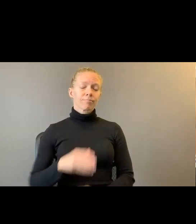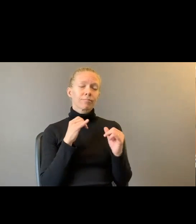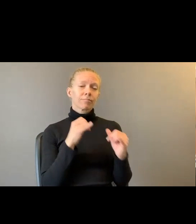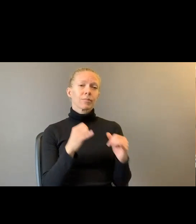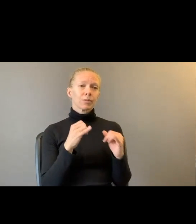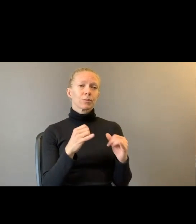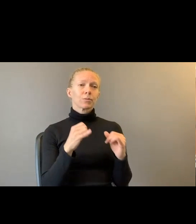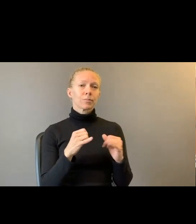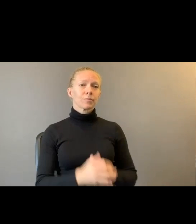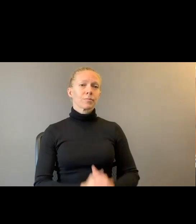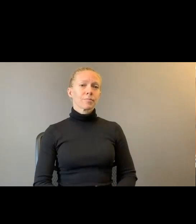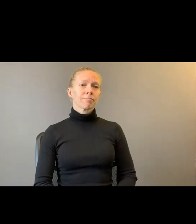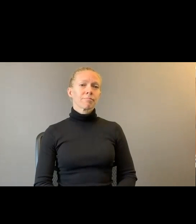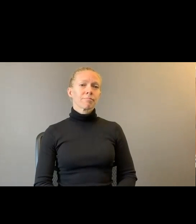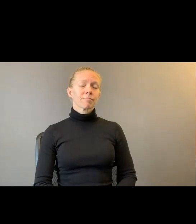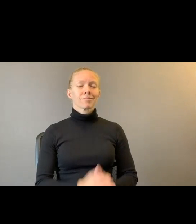Thank you for listening.